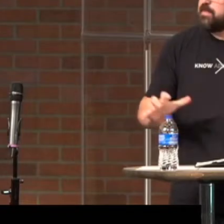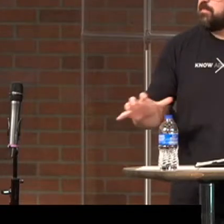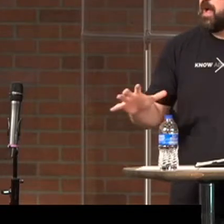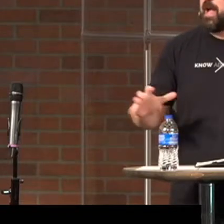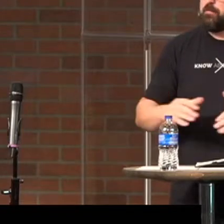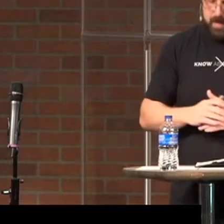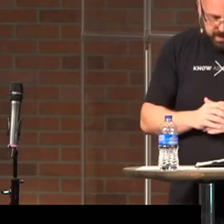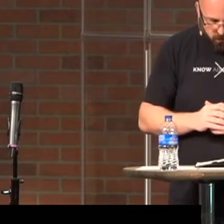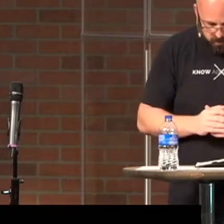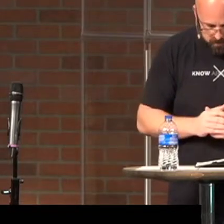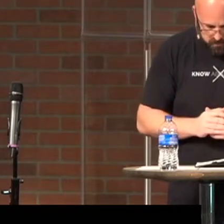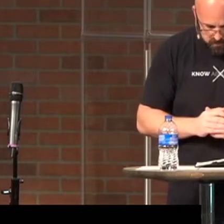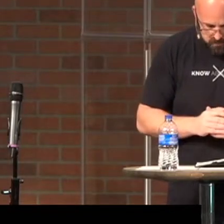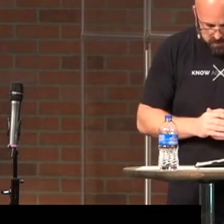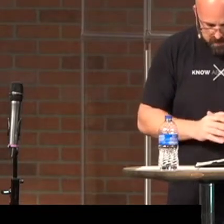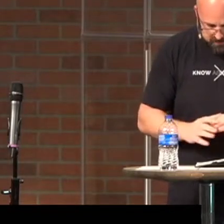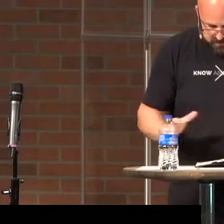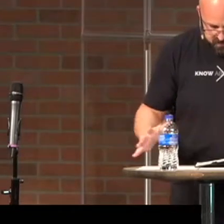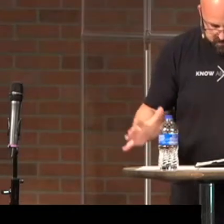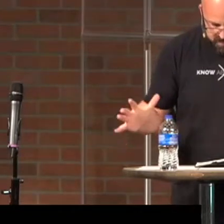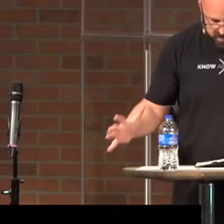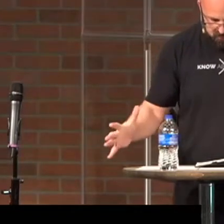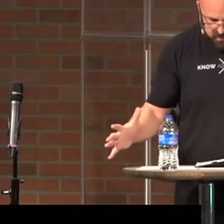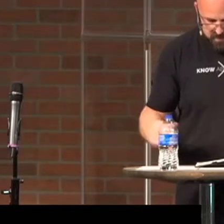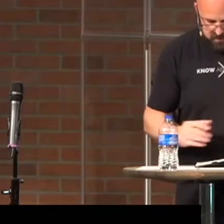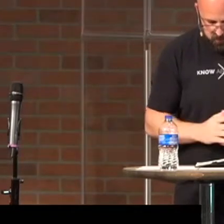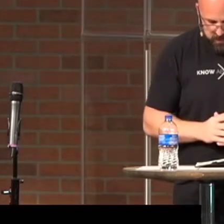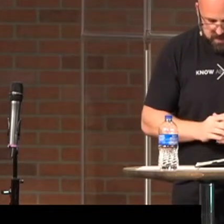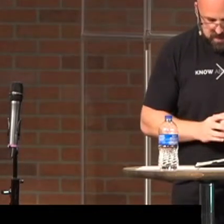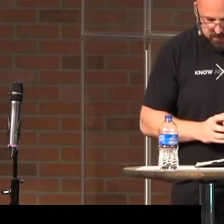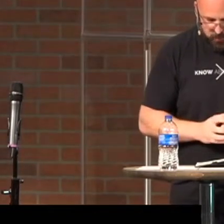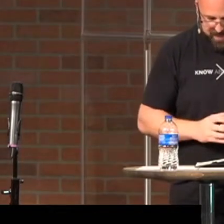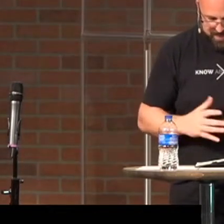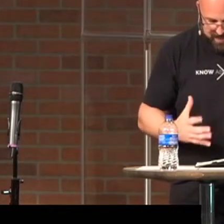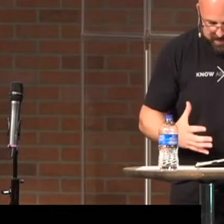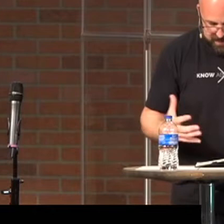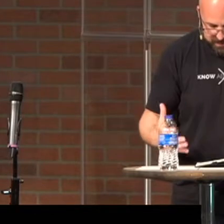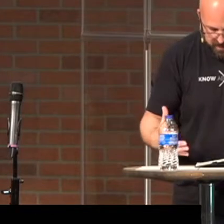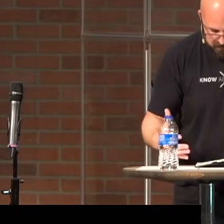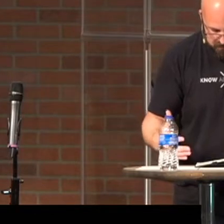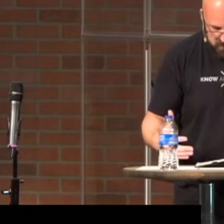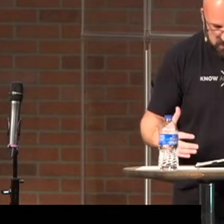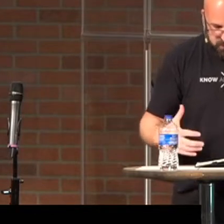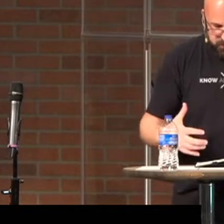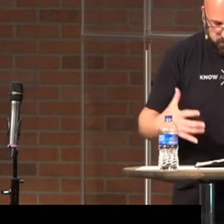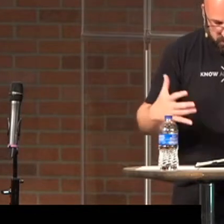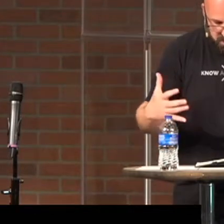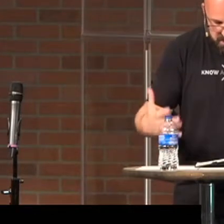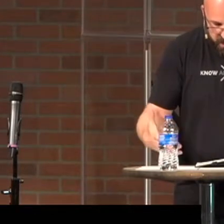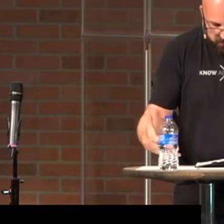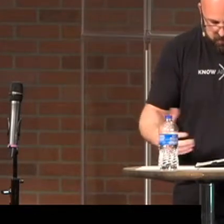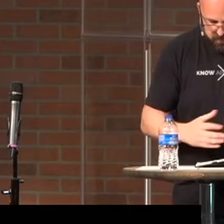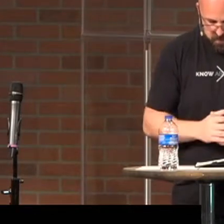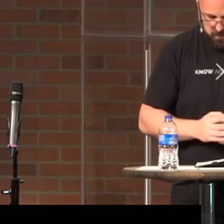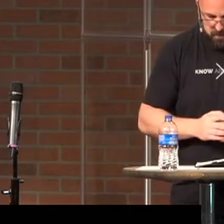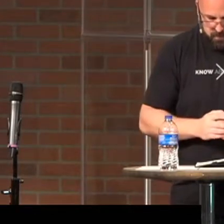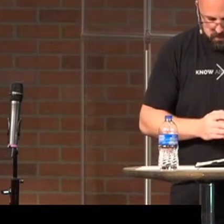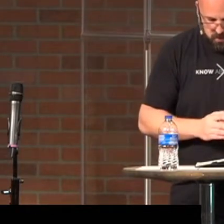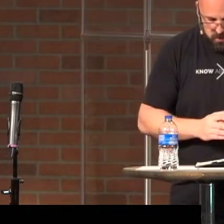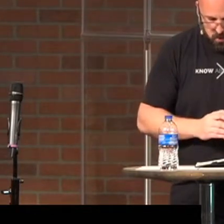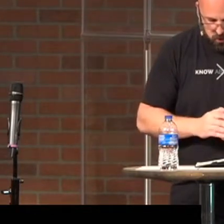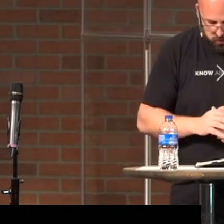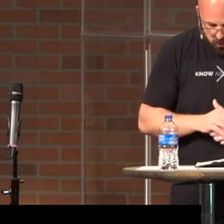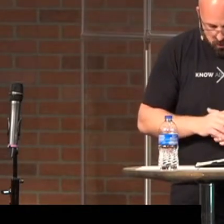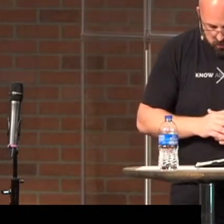His divine power has given us everything that we need for a godly life through our knowledge of Him